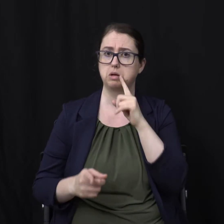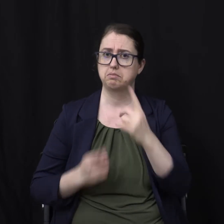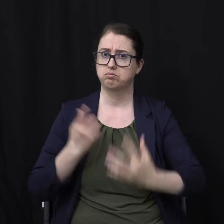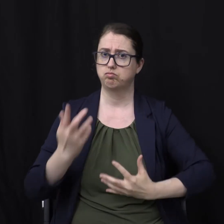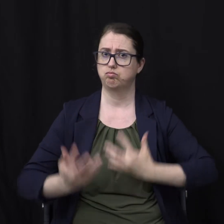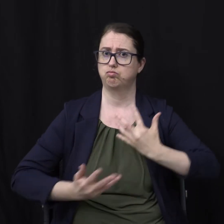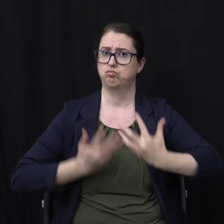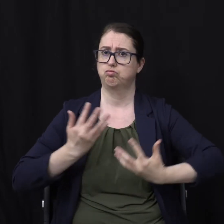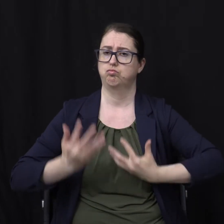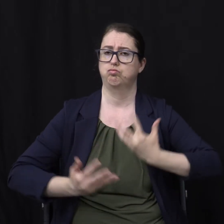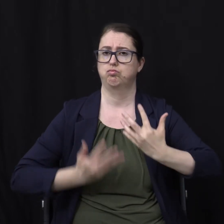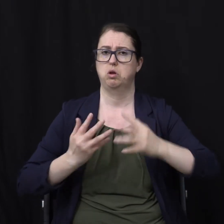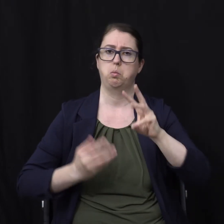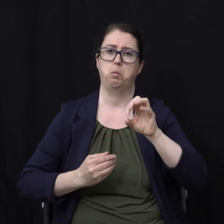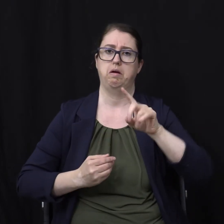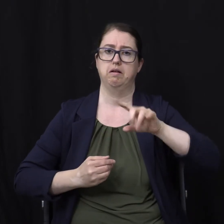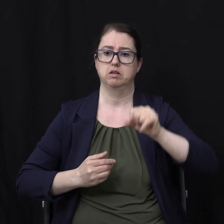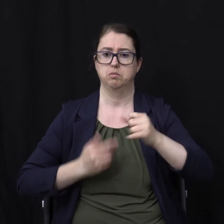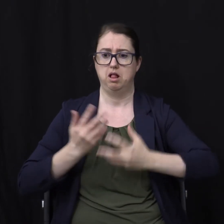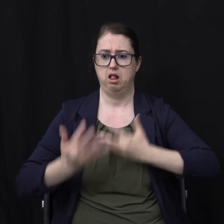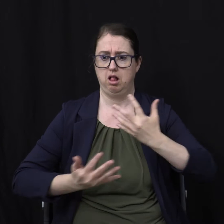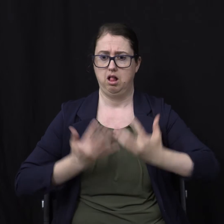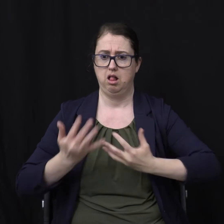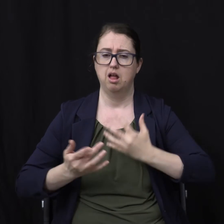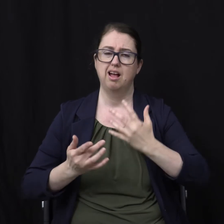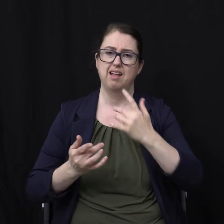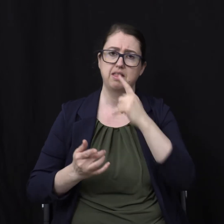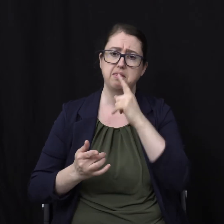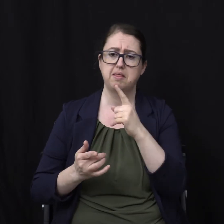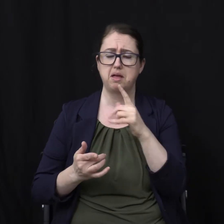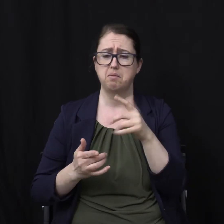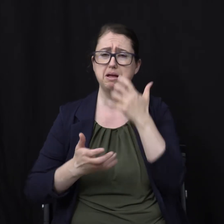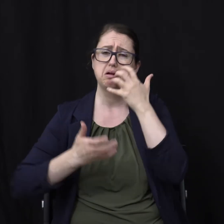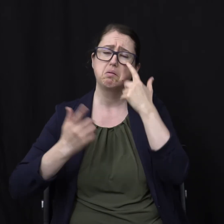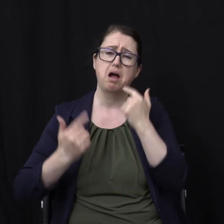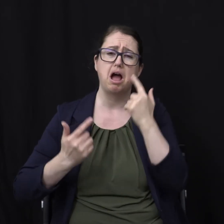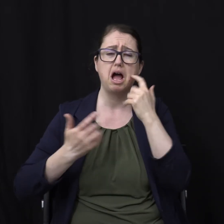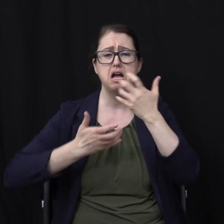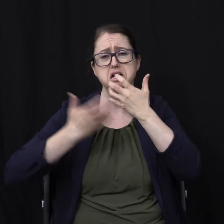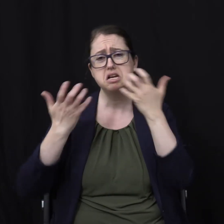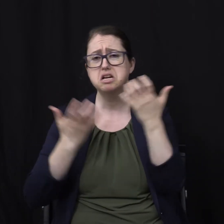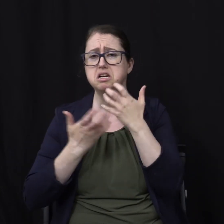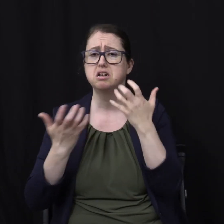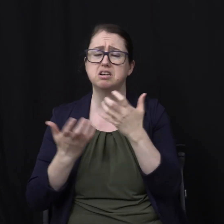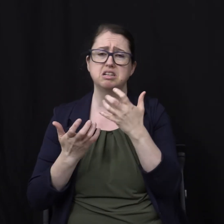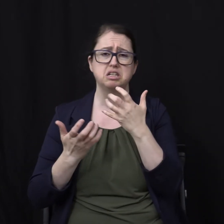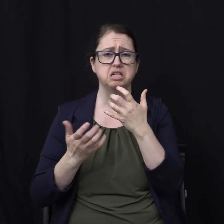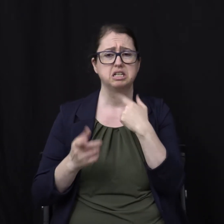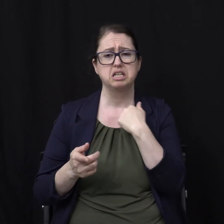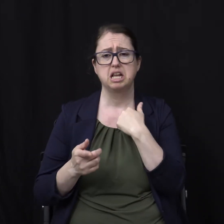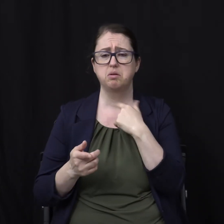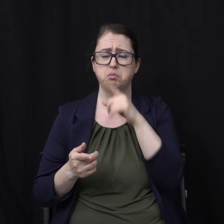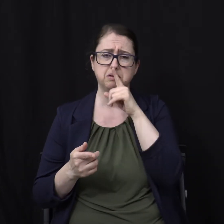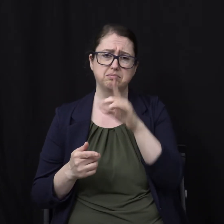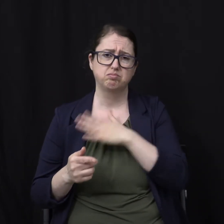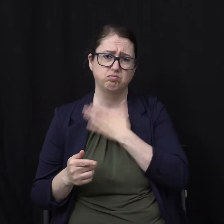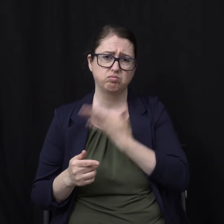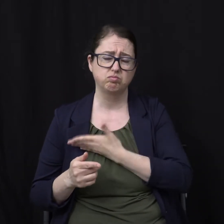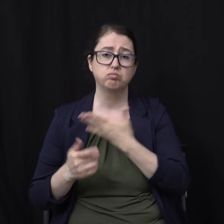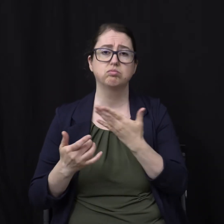furnace of fire And there shall be Wailing and gnashing of teeth That sounds like A literal real hell to me When does this parable Say it will take place Let's bring